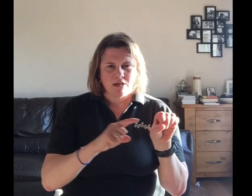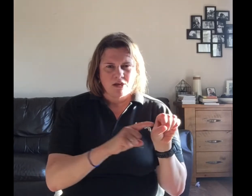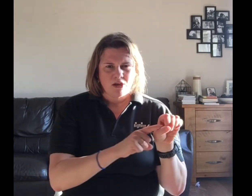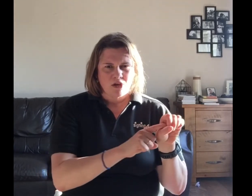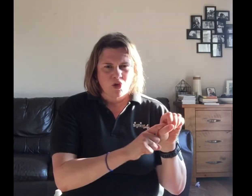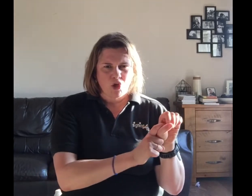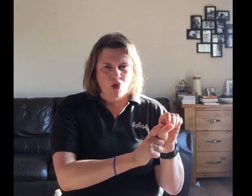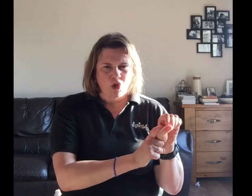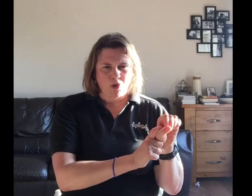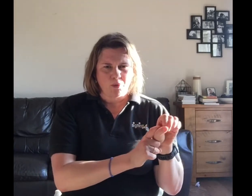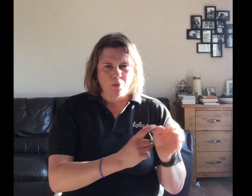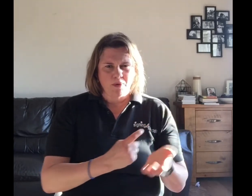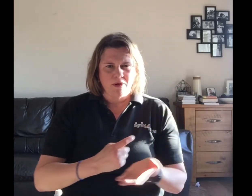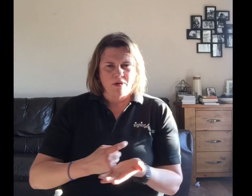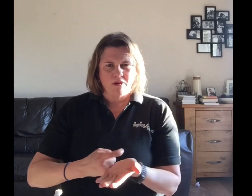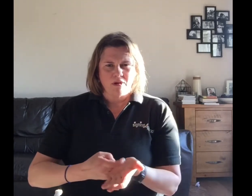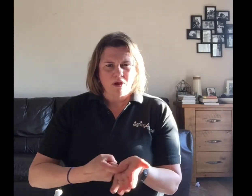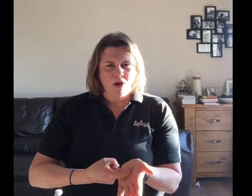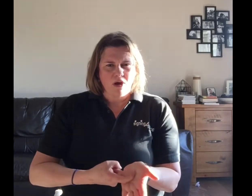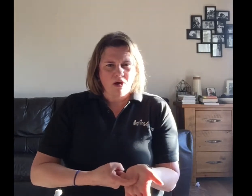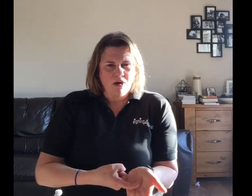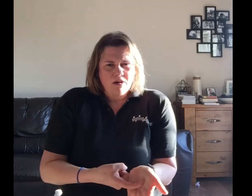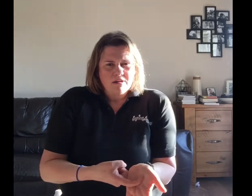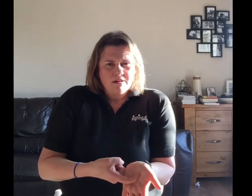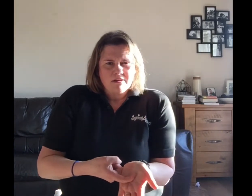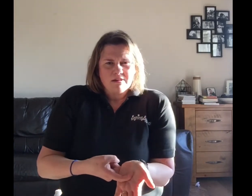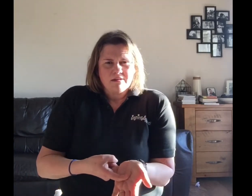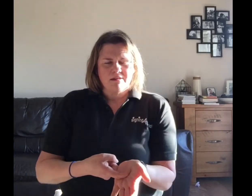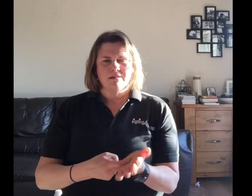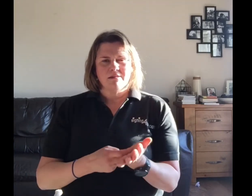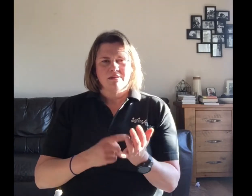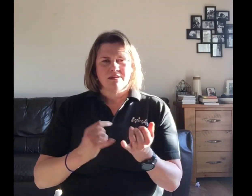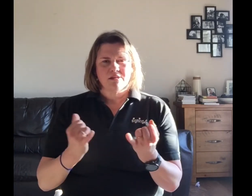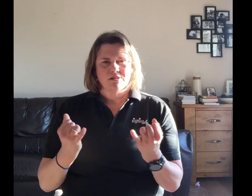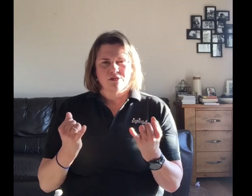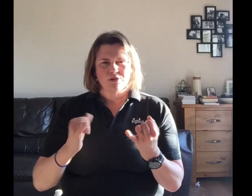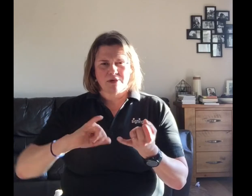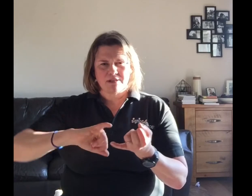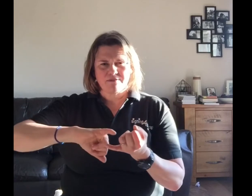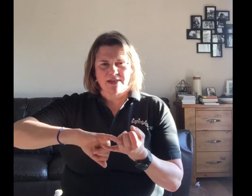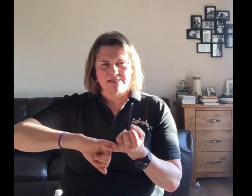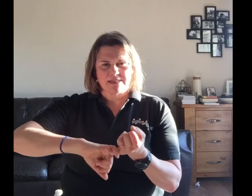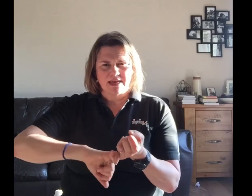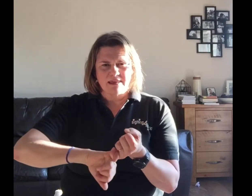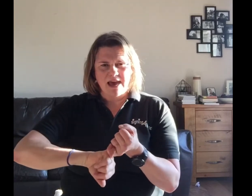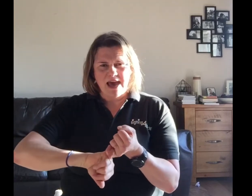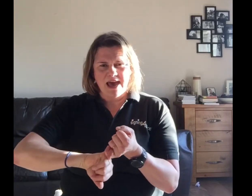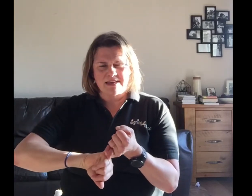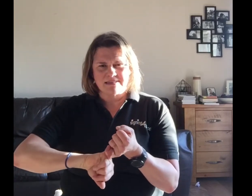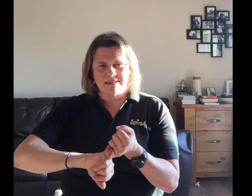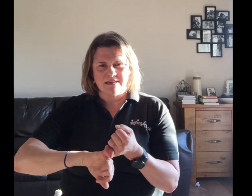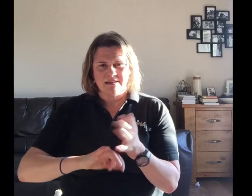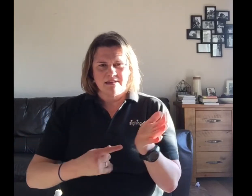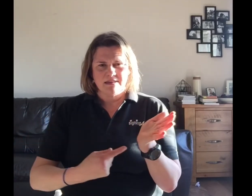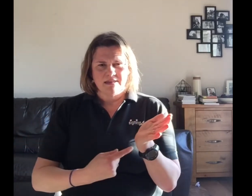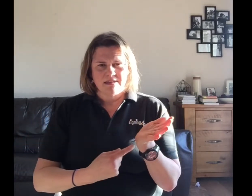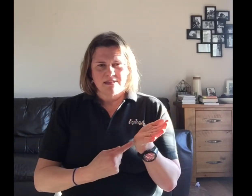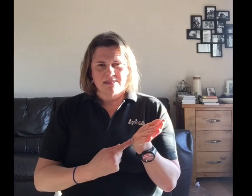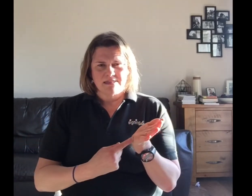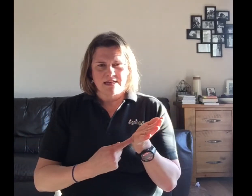Q, R, two little fingers together, S, T,